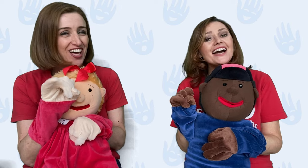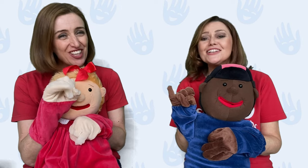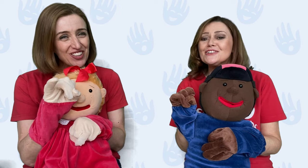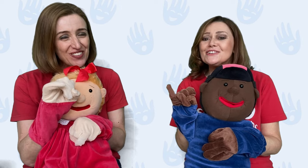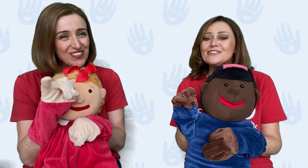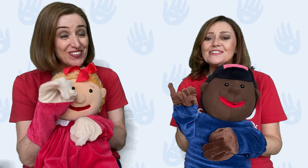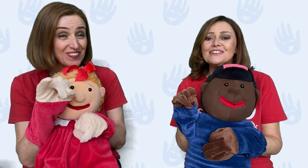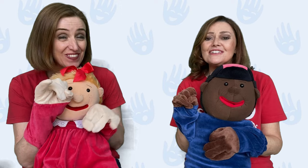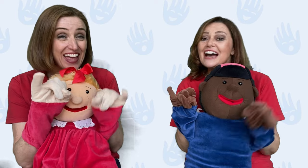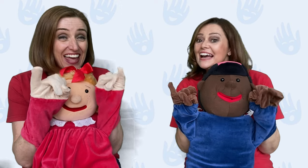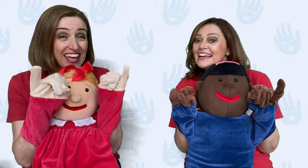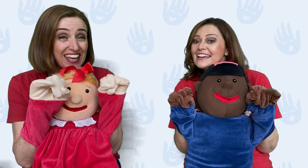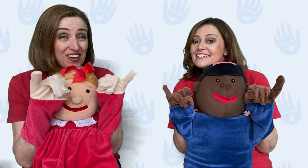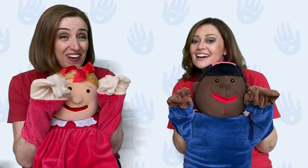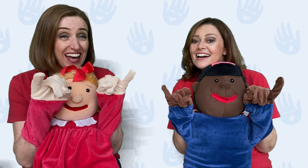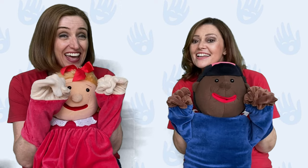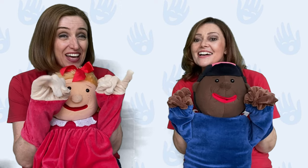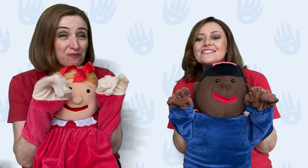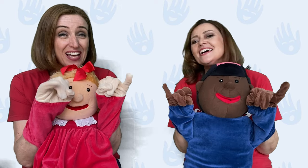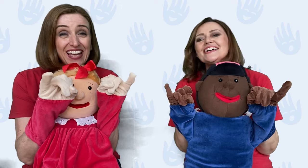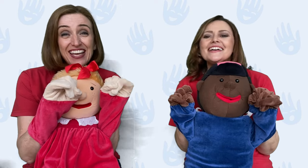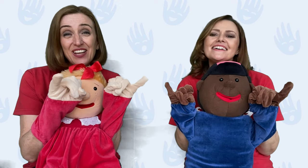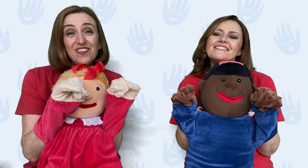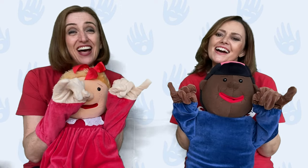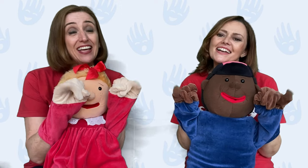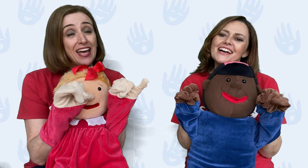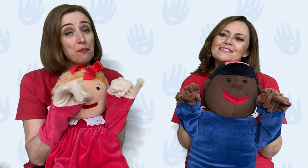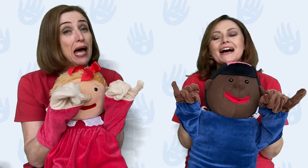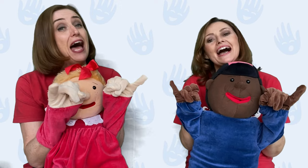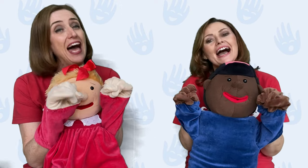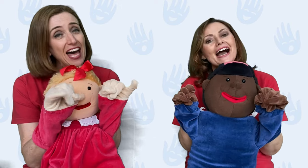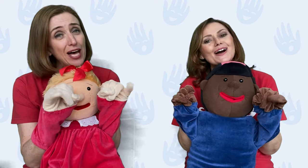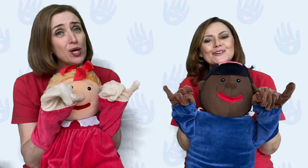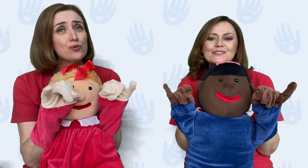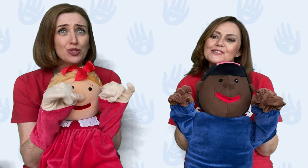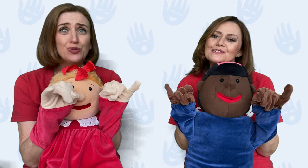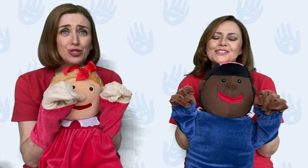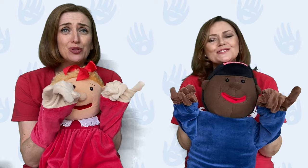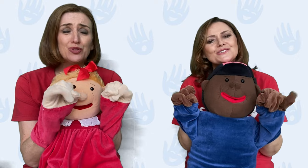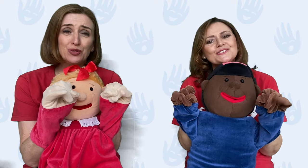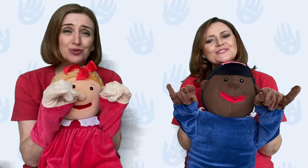you? Here I am, here I am, how do you do?